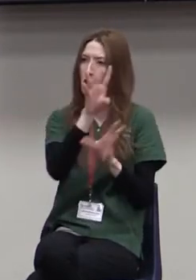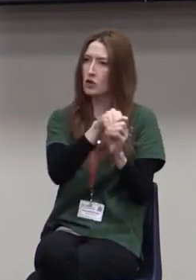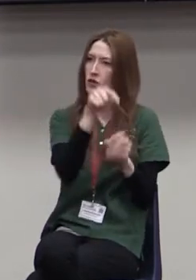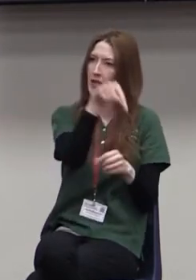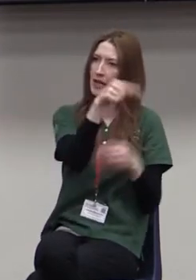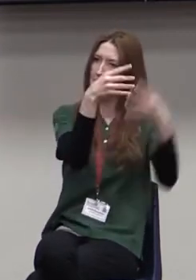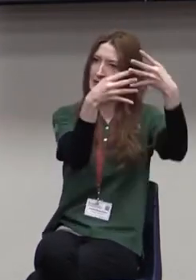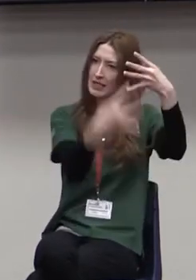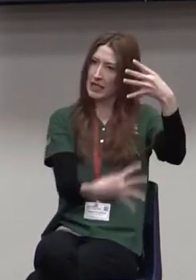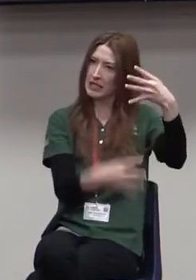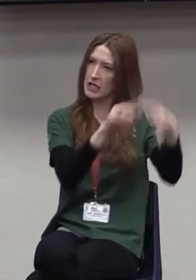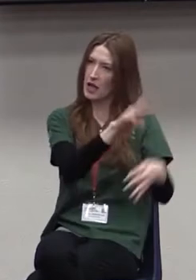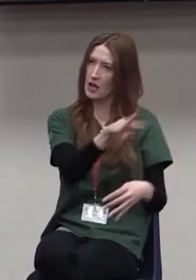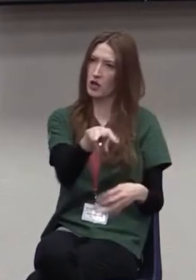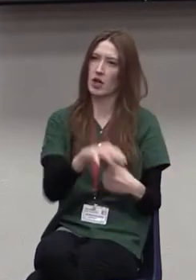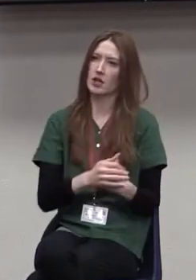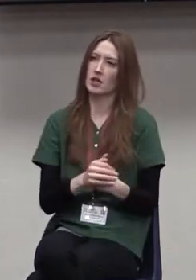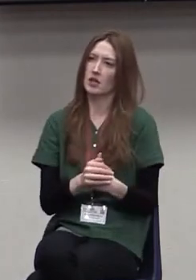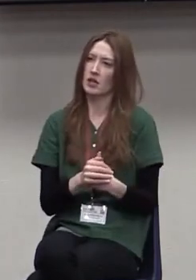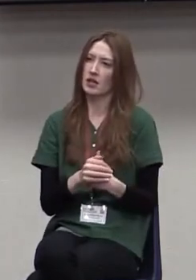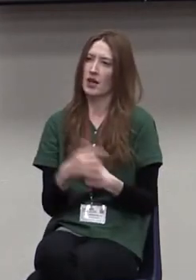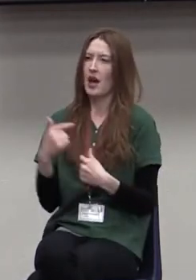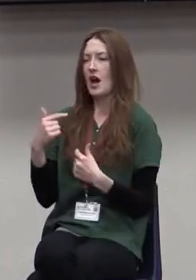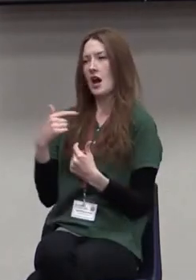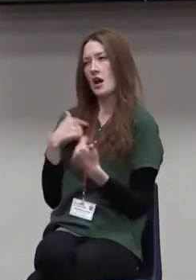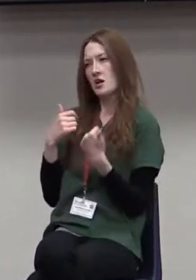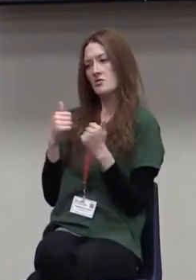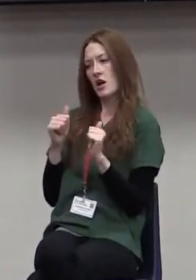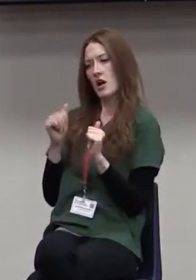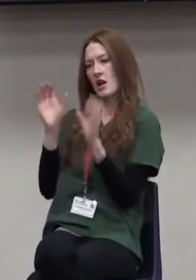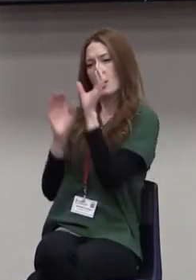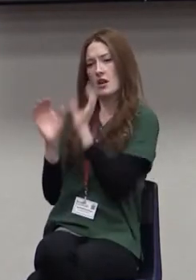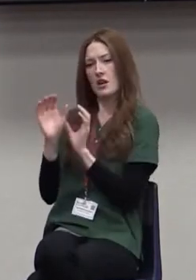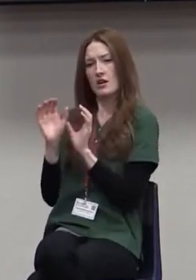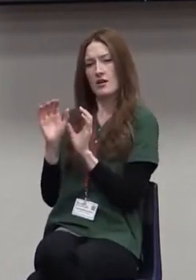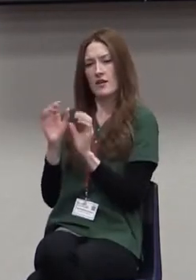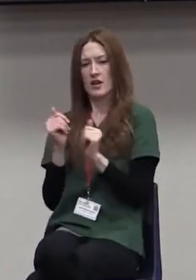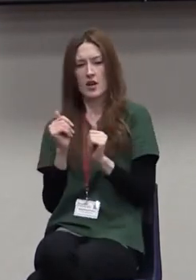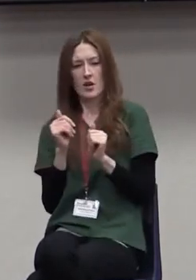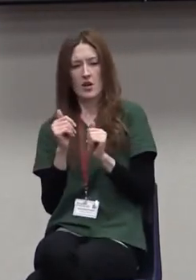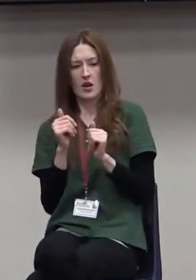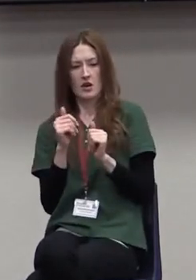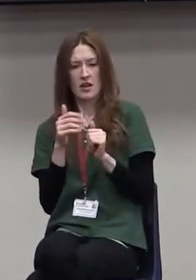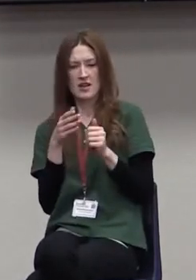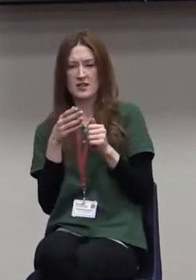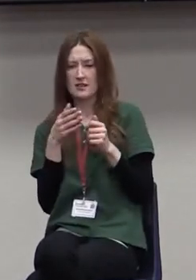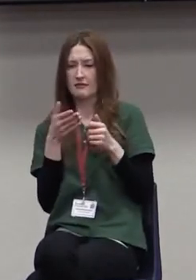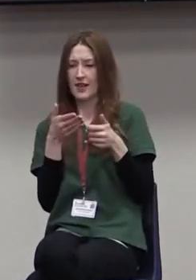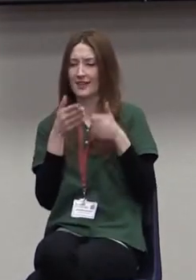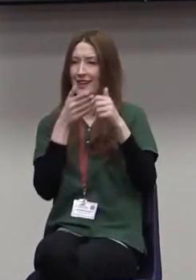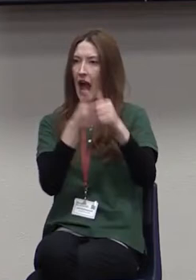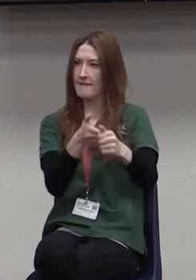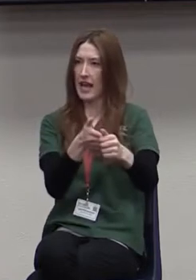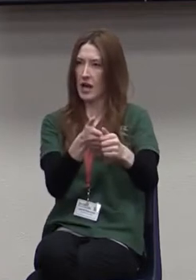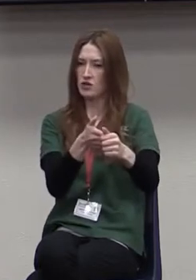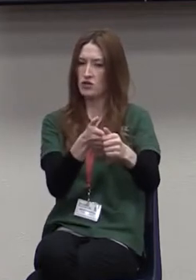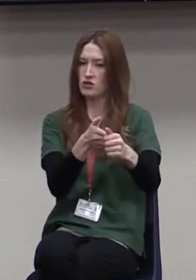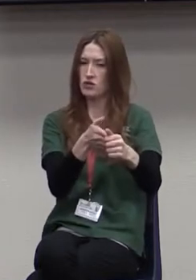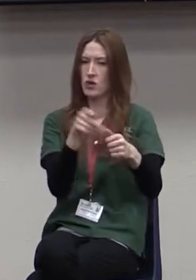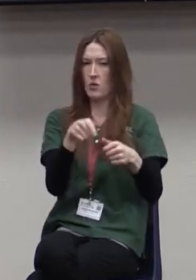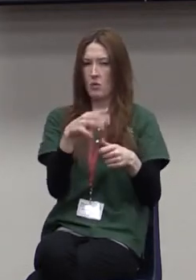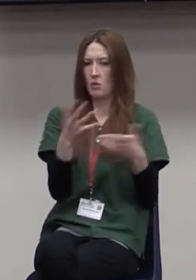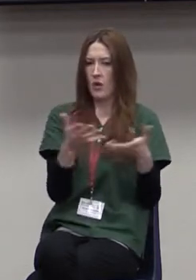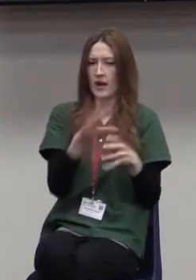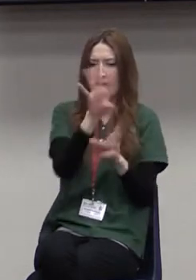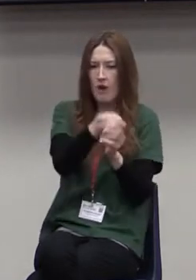me, as I began researching and thinking about how we think of a navigator and what a navigator's work involves, you know, it